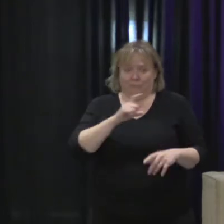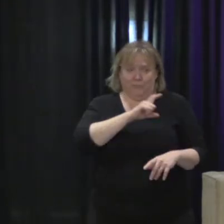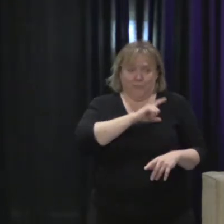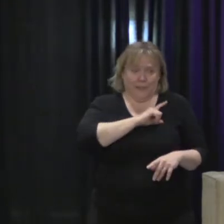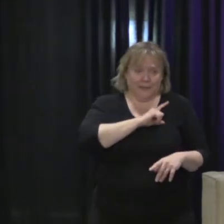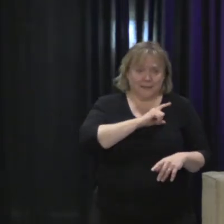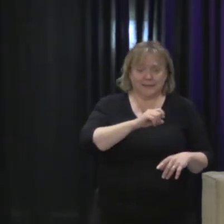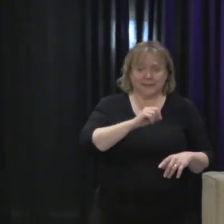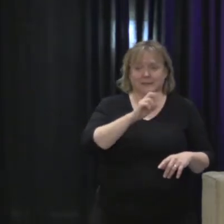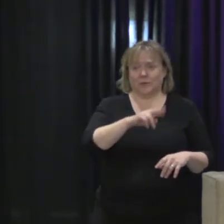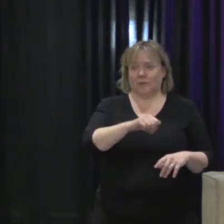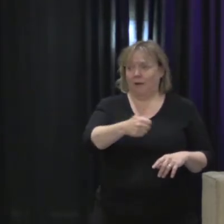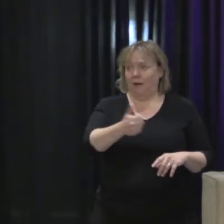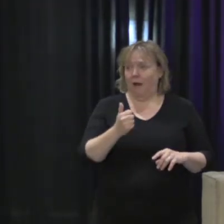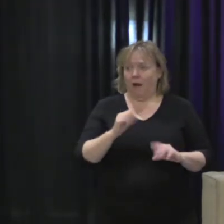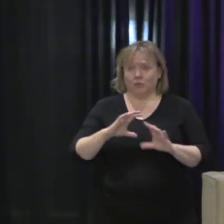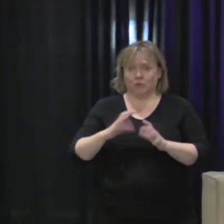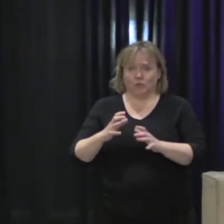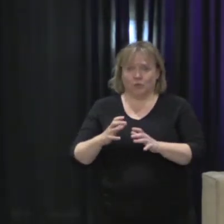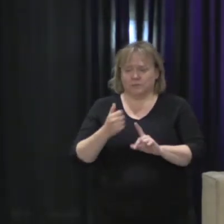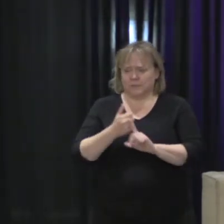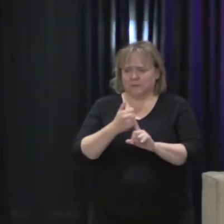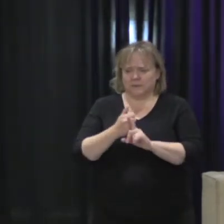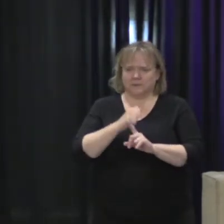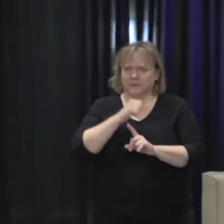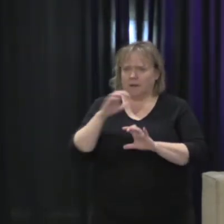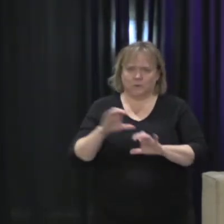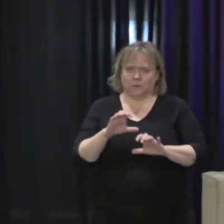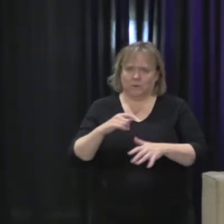organizations, that we don't see enough of this.